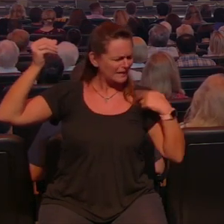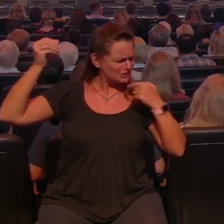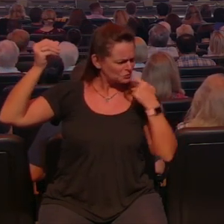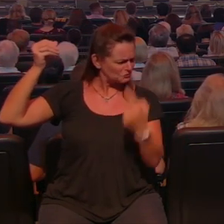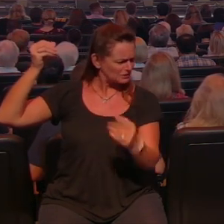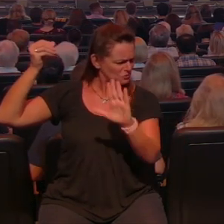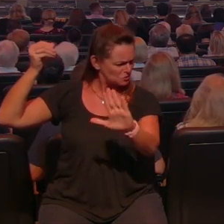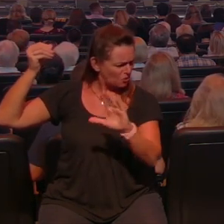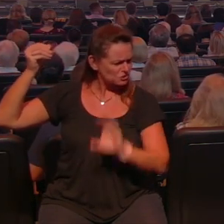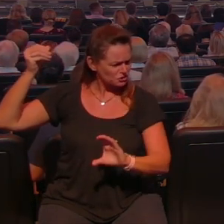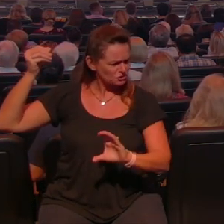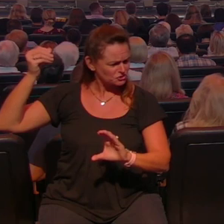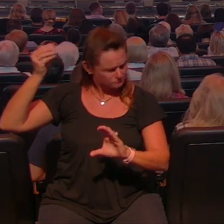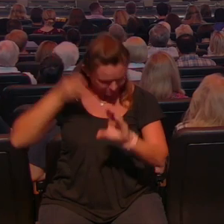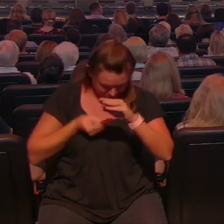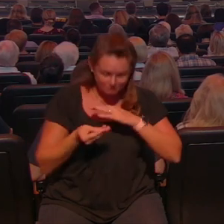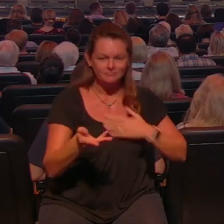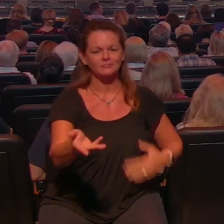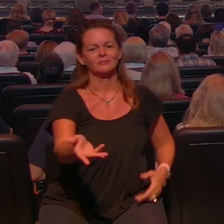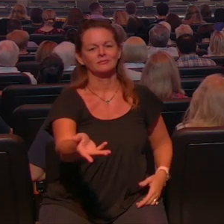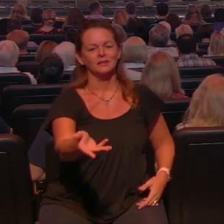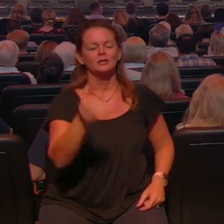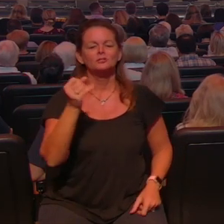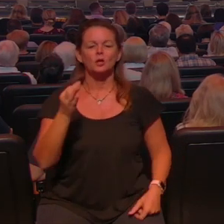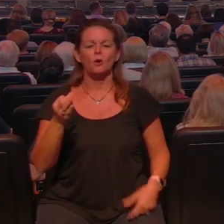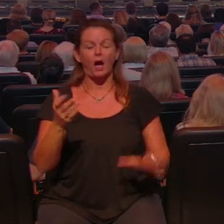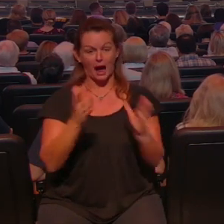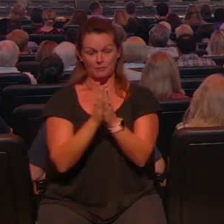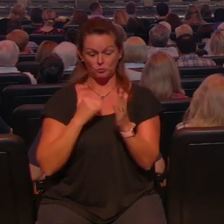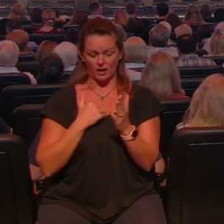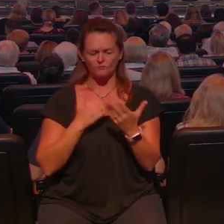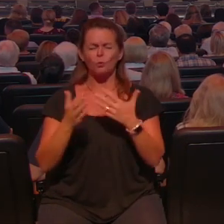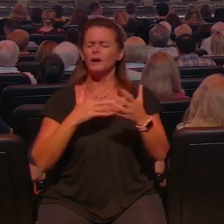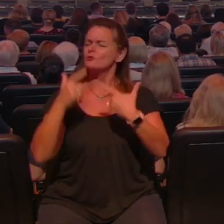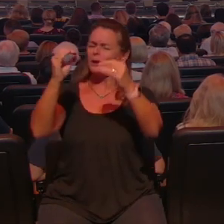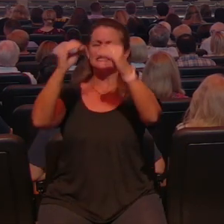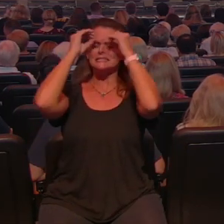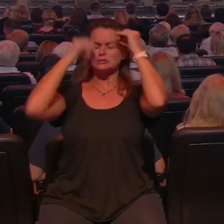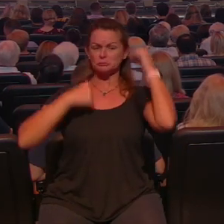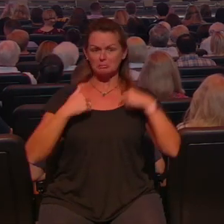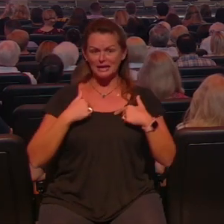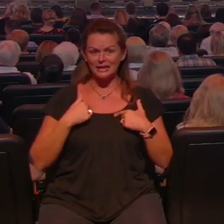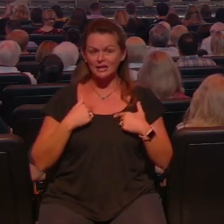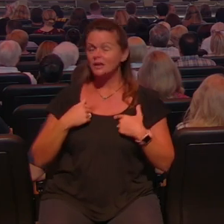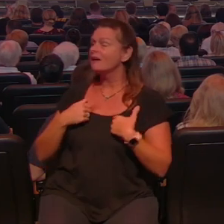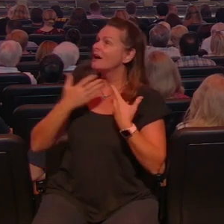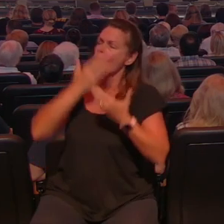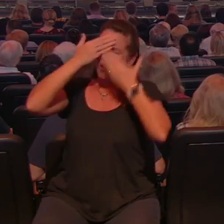weekend I've been praying Lord would you help my heart be open and ready for everything that you want to teach me everything you want to grow in me everything you want to challenge me